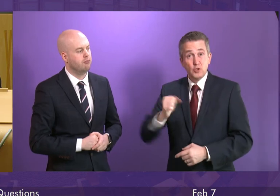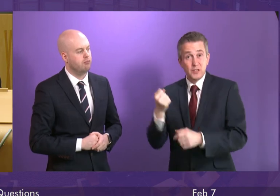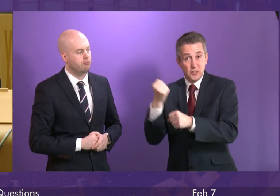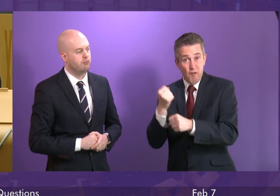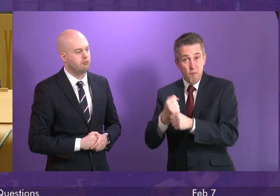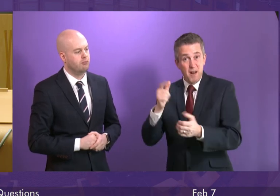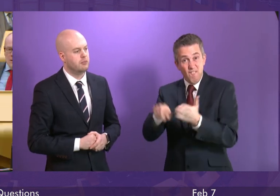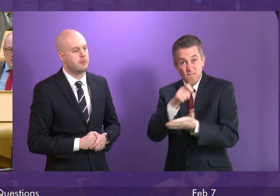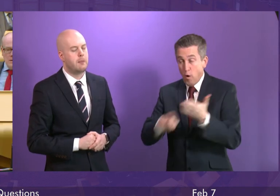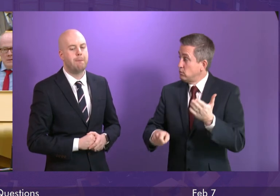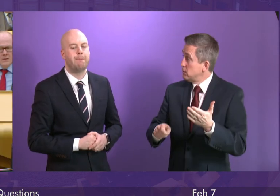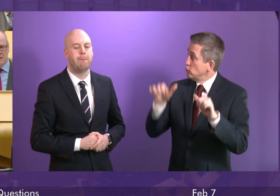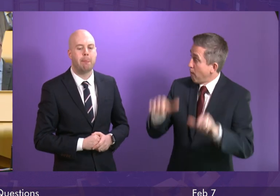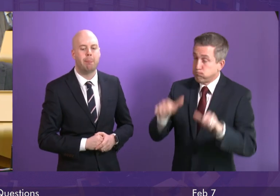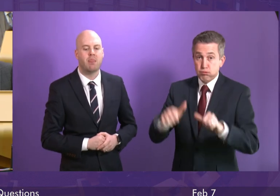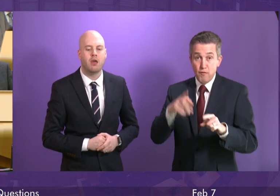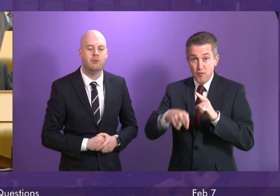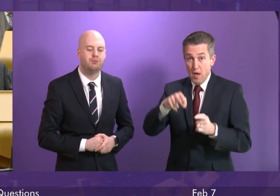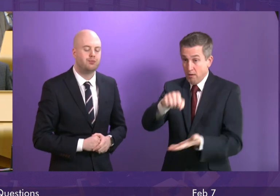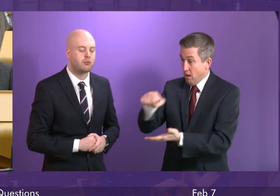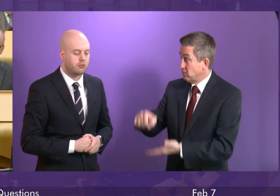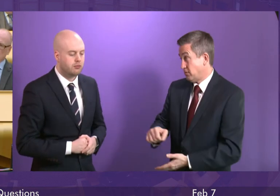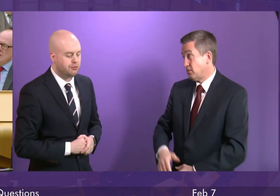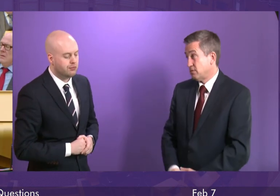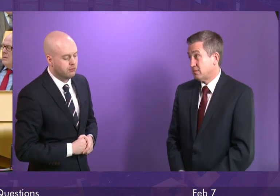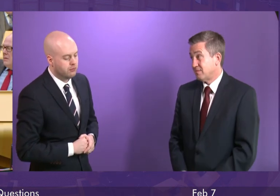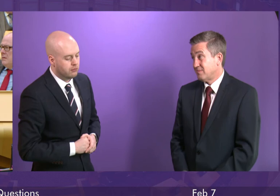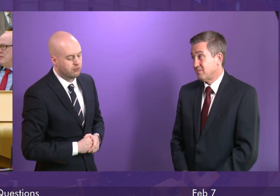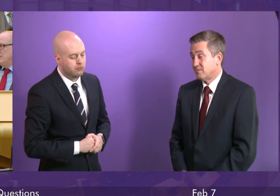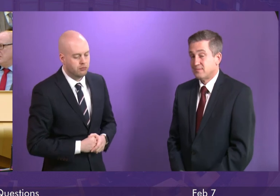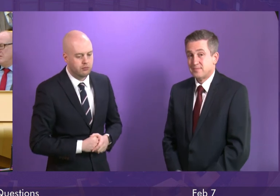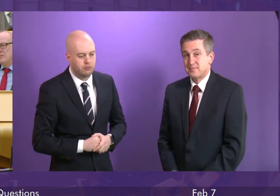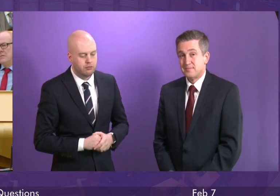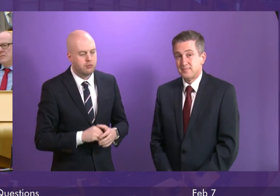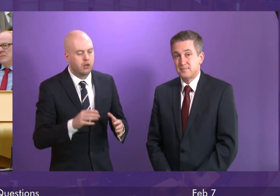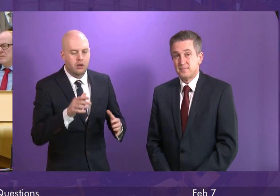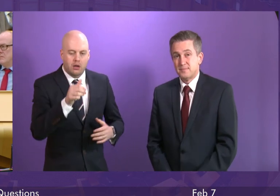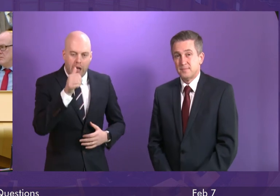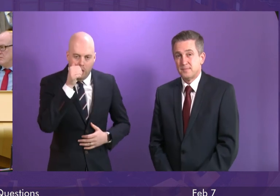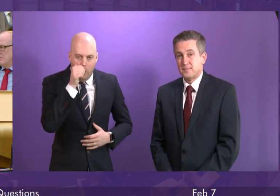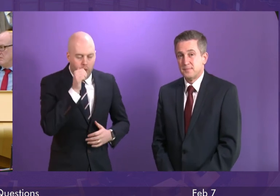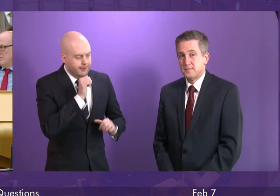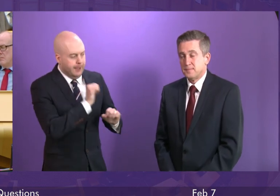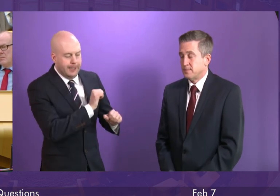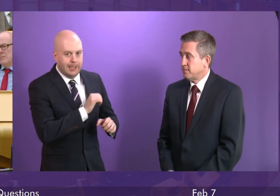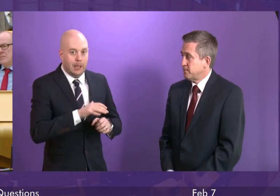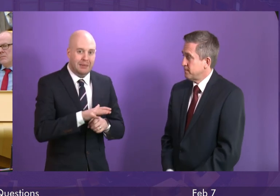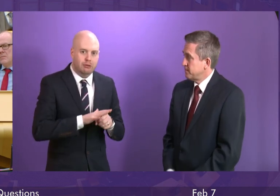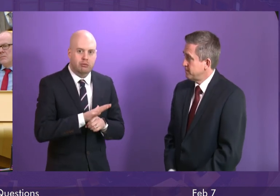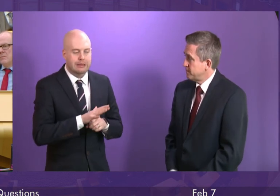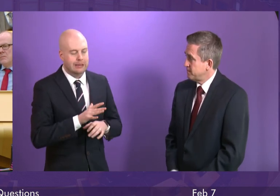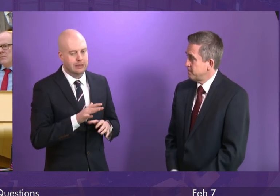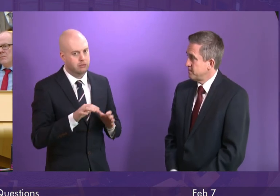cuts? Deputy First Minister I know Alec Rowley is in quite a difficult position on this because